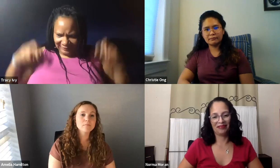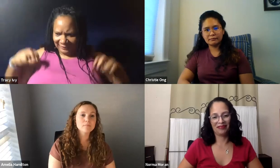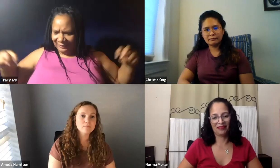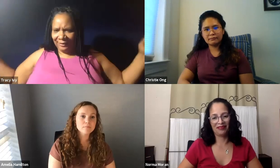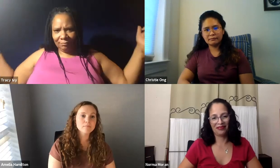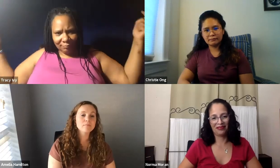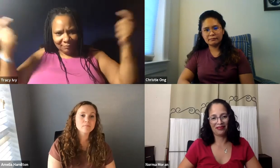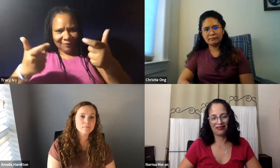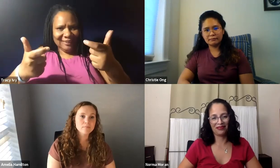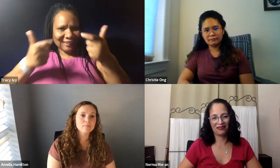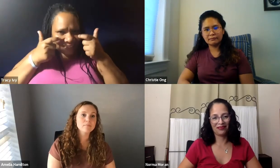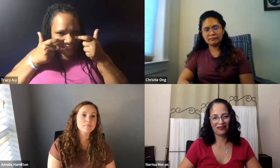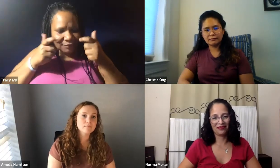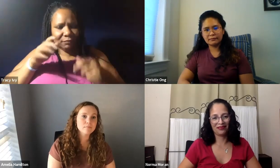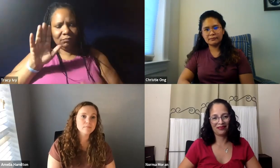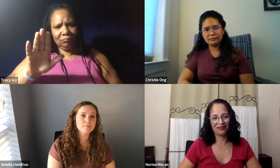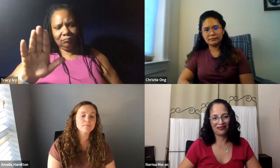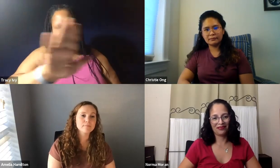other administrators and instructors there, too.